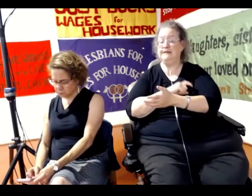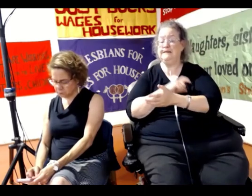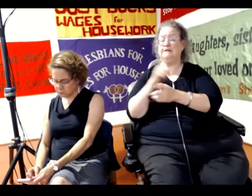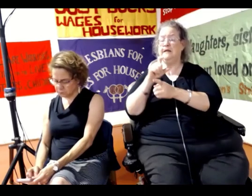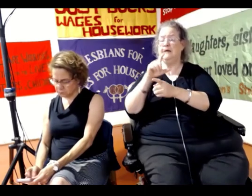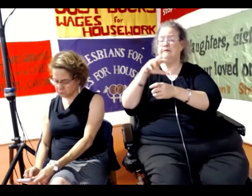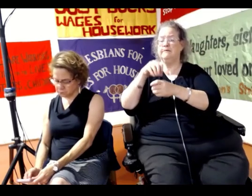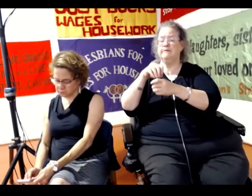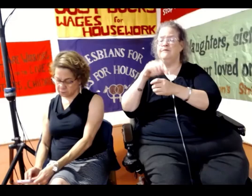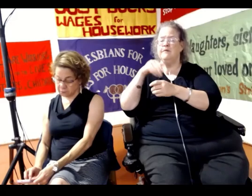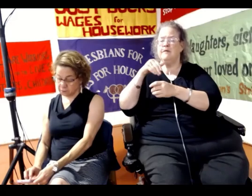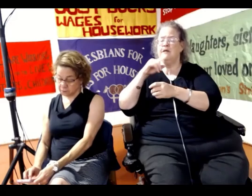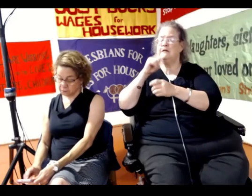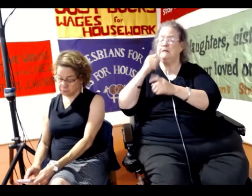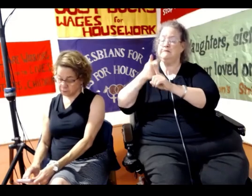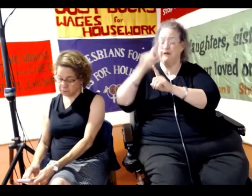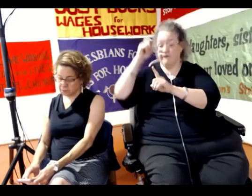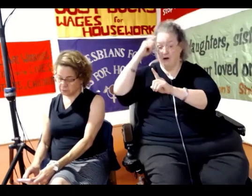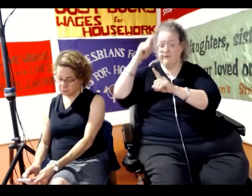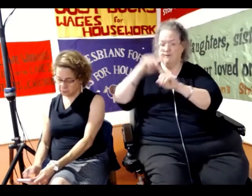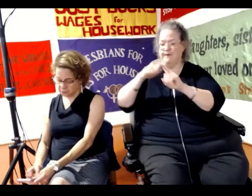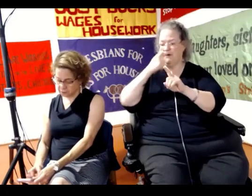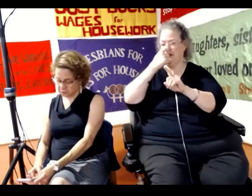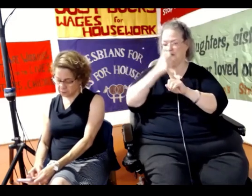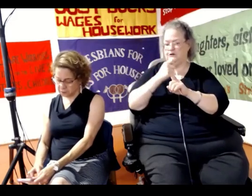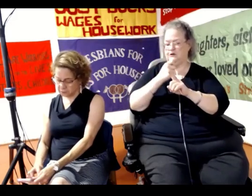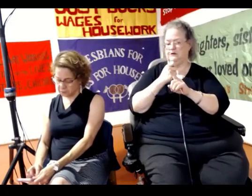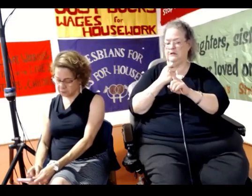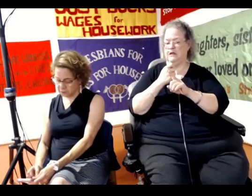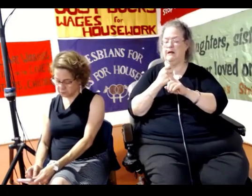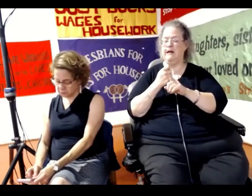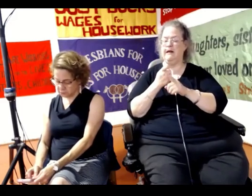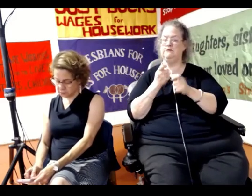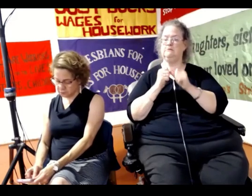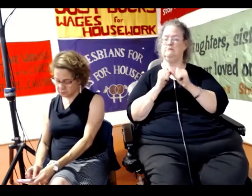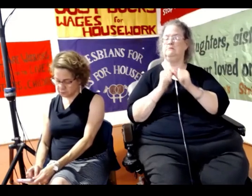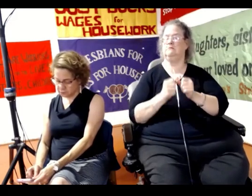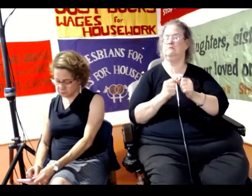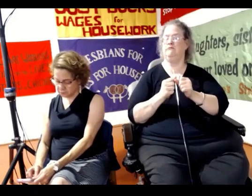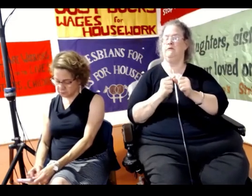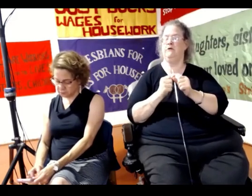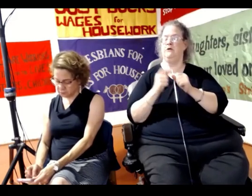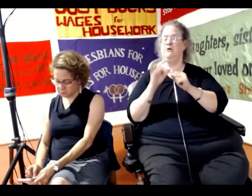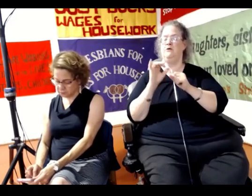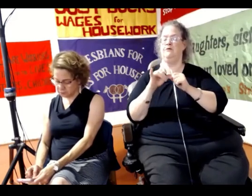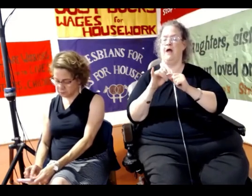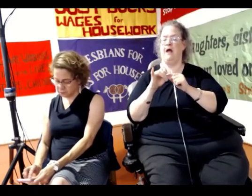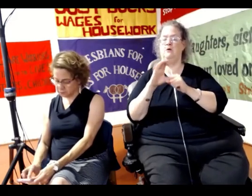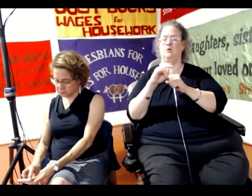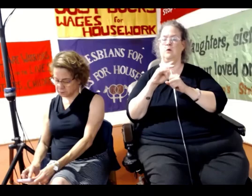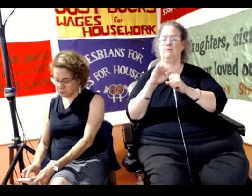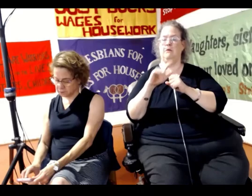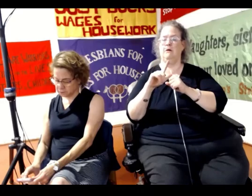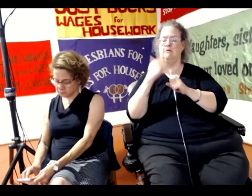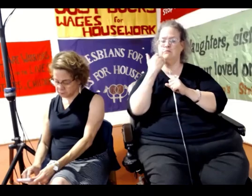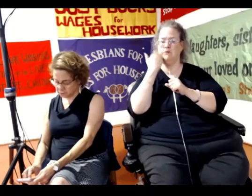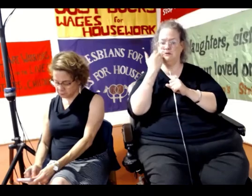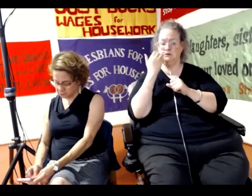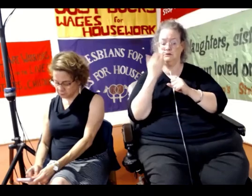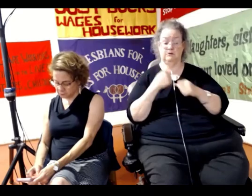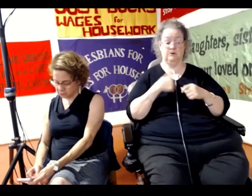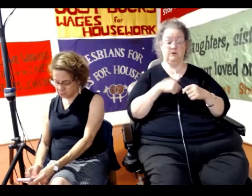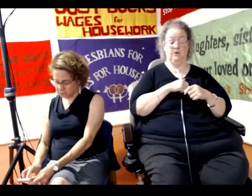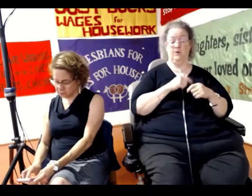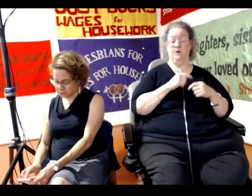state, that have an interest in keeping prostitution criminalized. We have suffered from our struggles